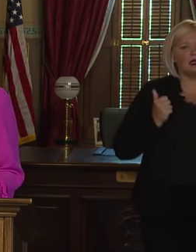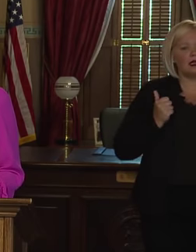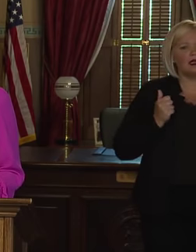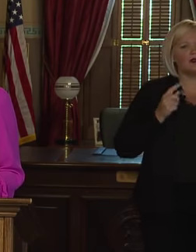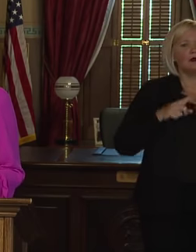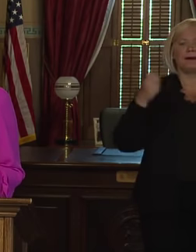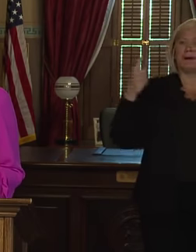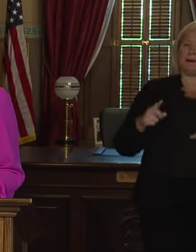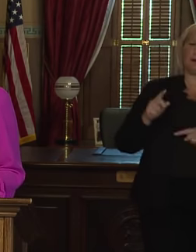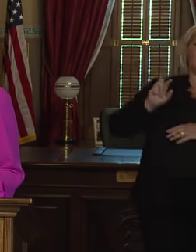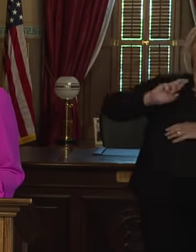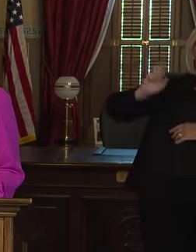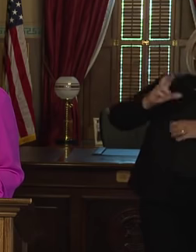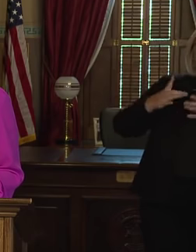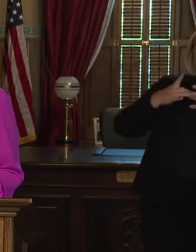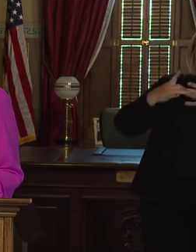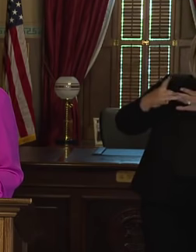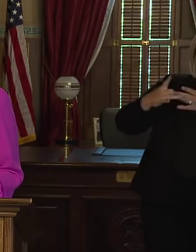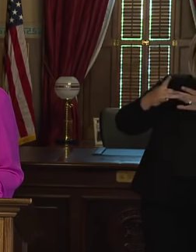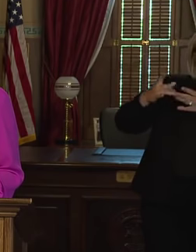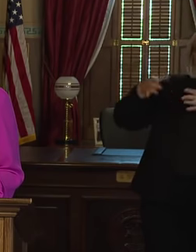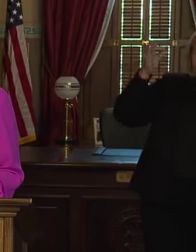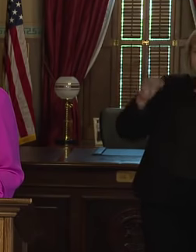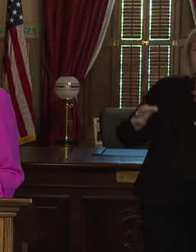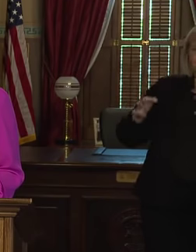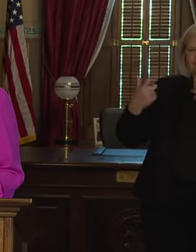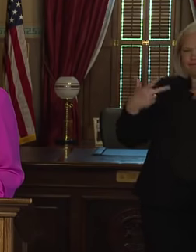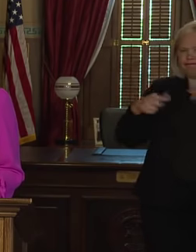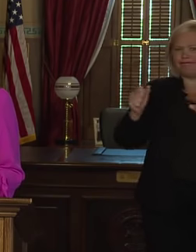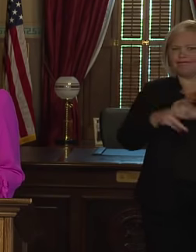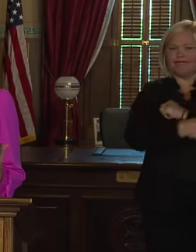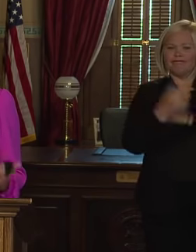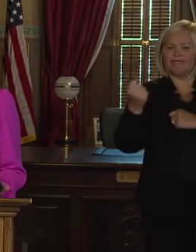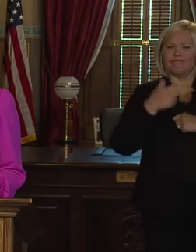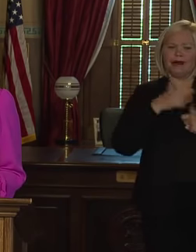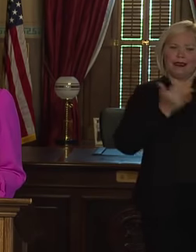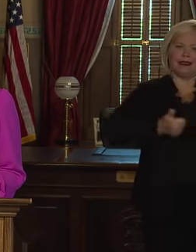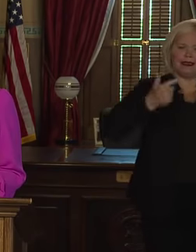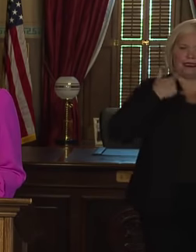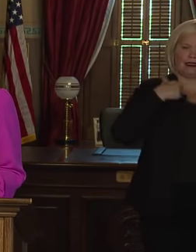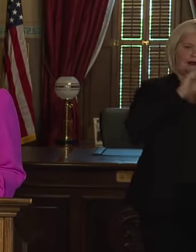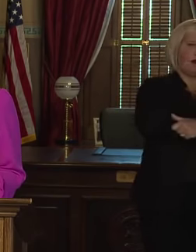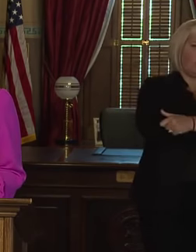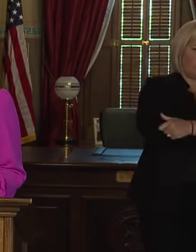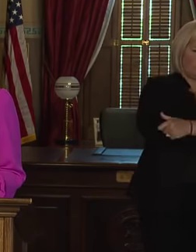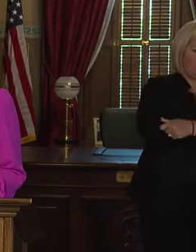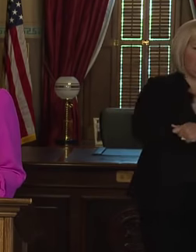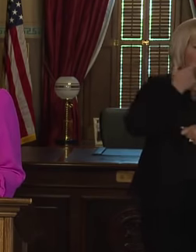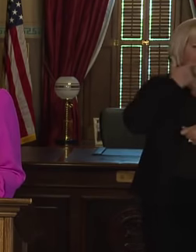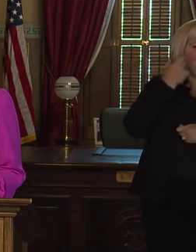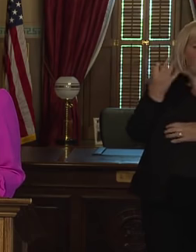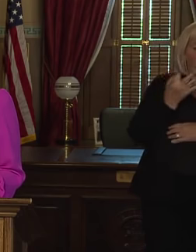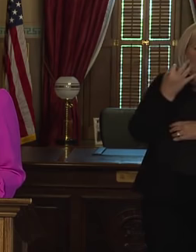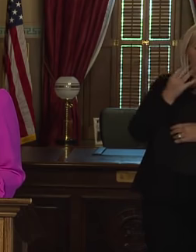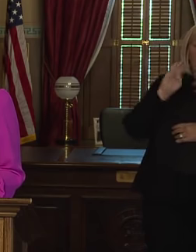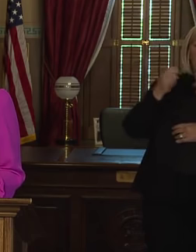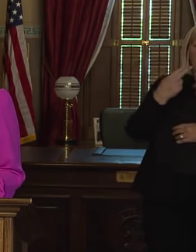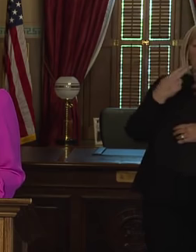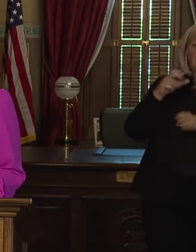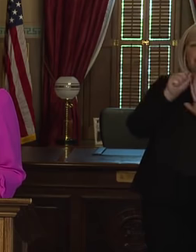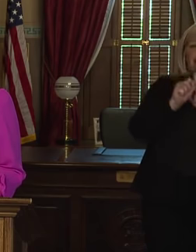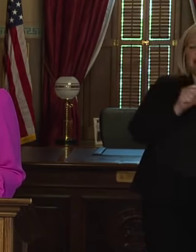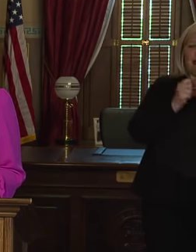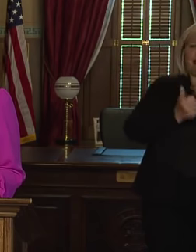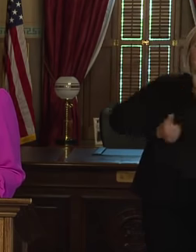legislature sued to take away my executive authority, this past Friday, the Michigan State Supreme Court